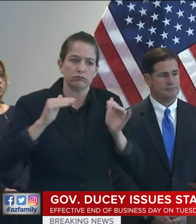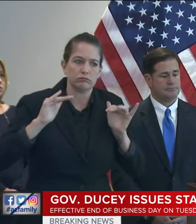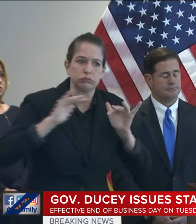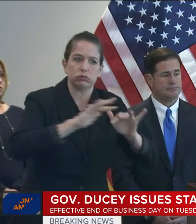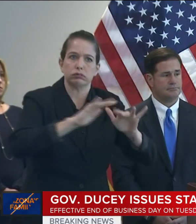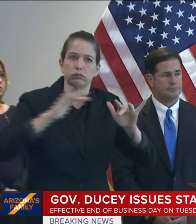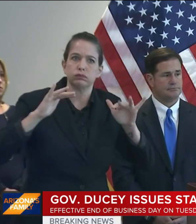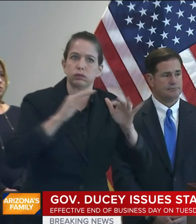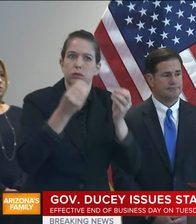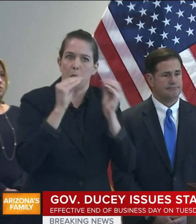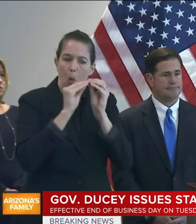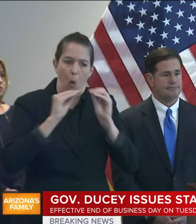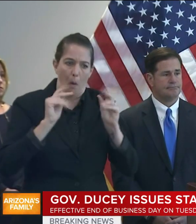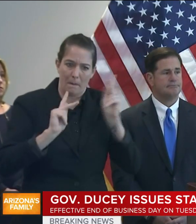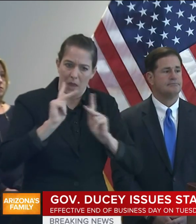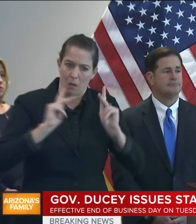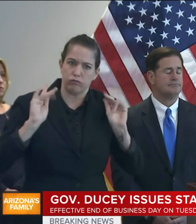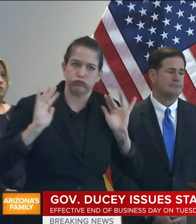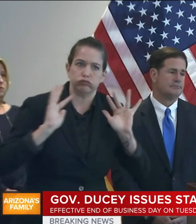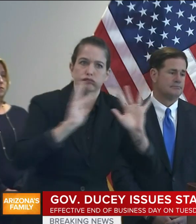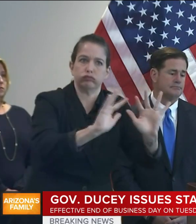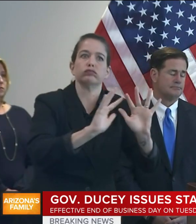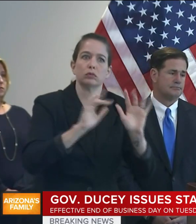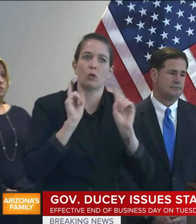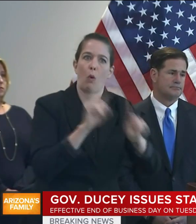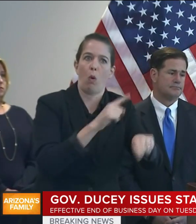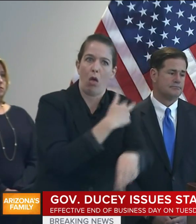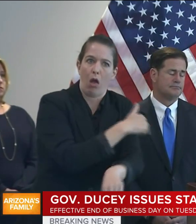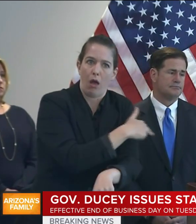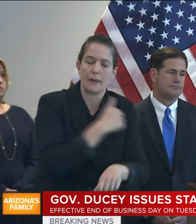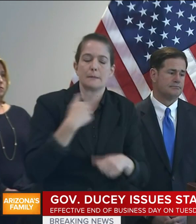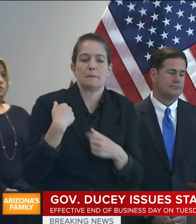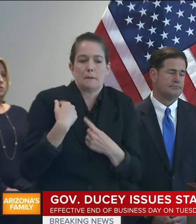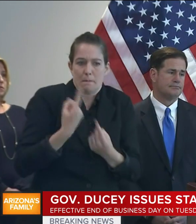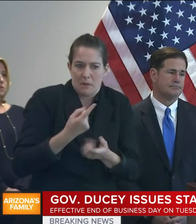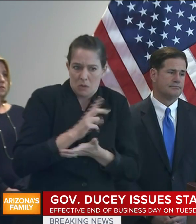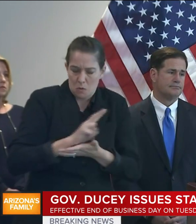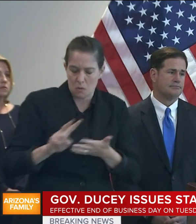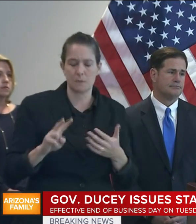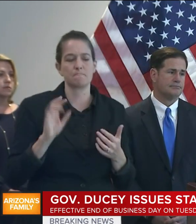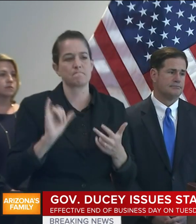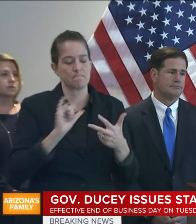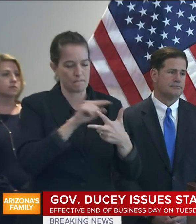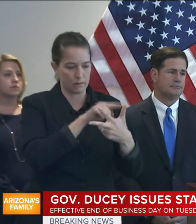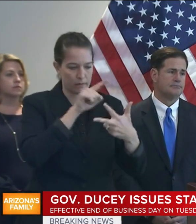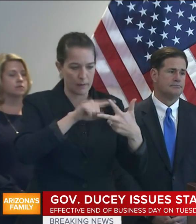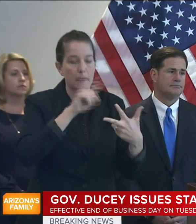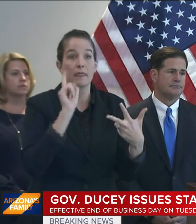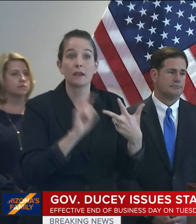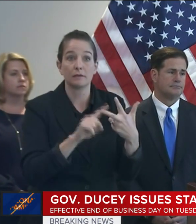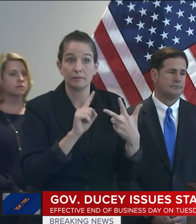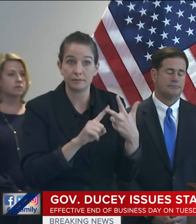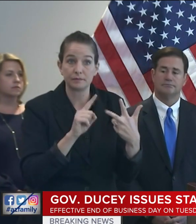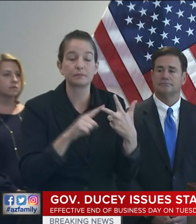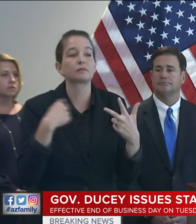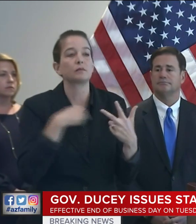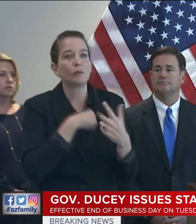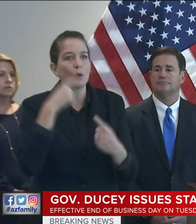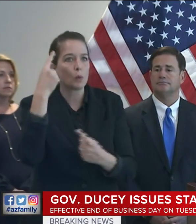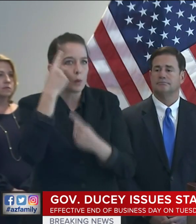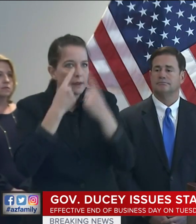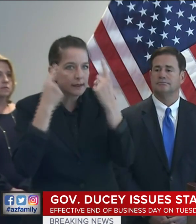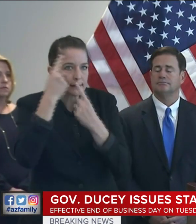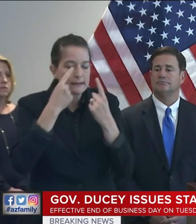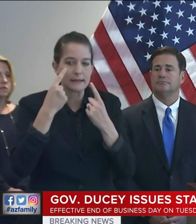weeks, and then we also look at what type of, how many positive